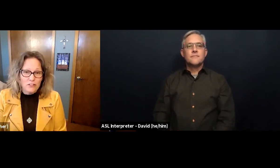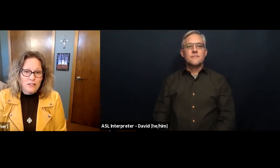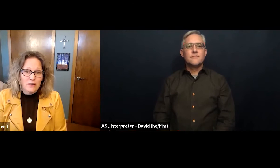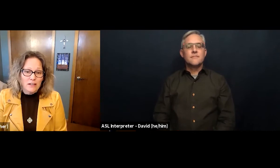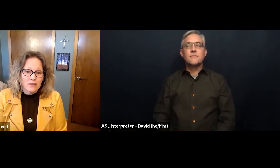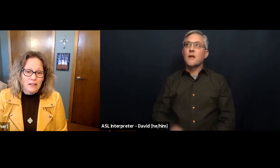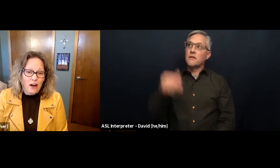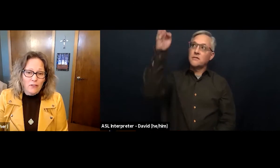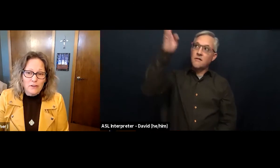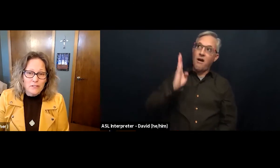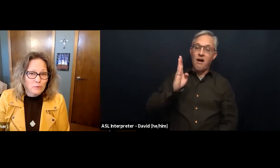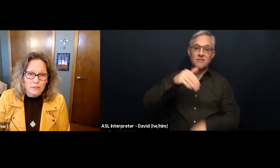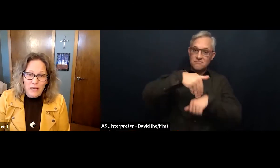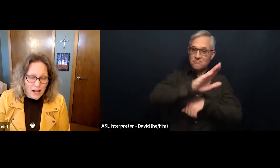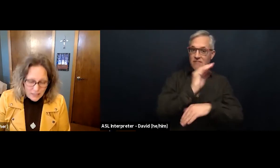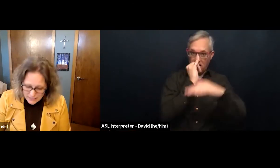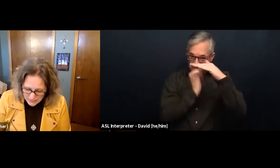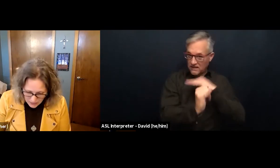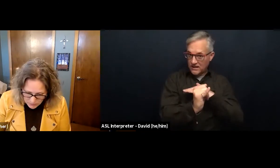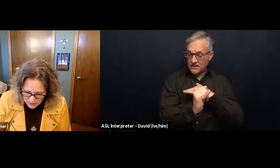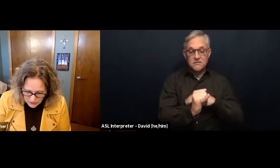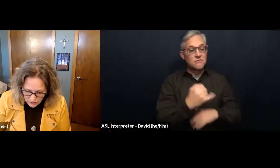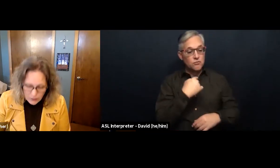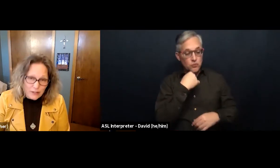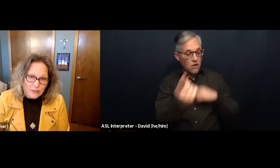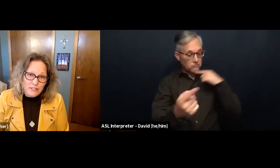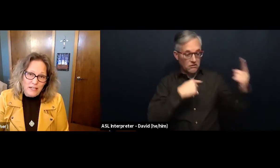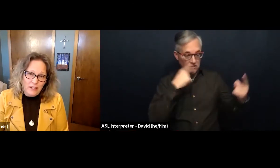that others will not accept or understand,